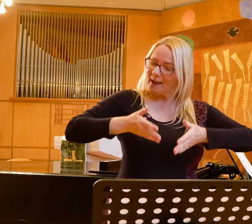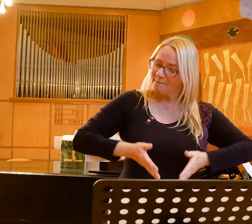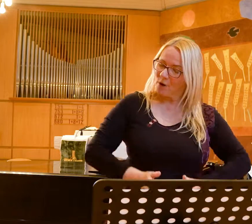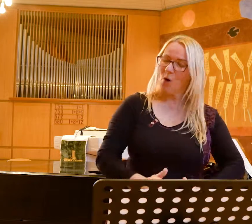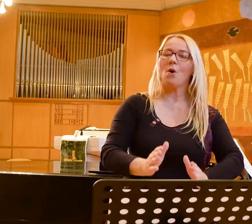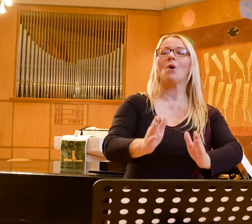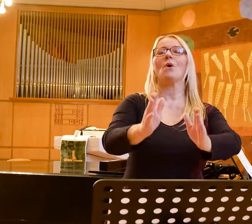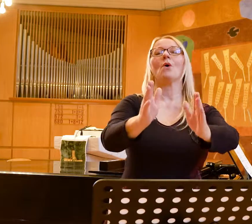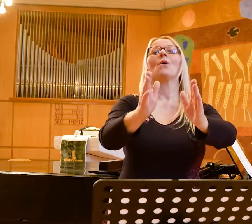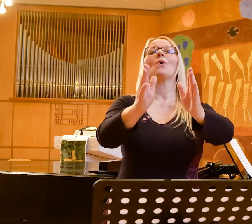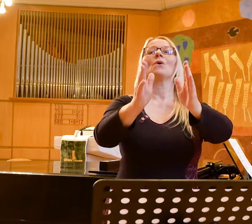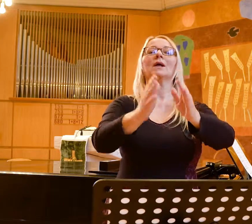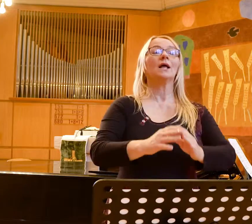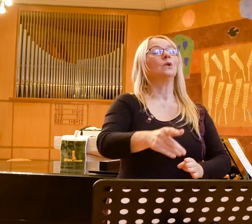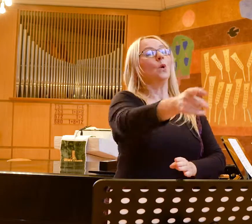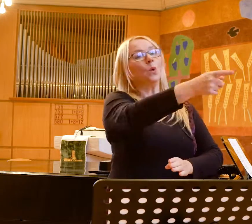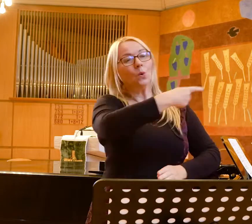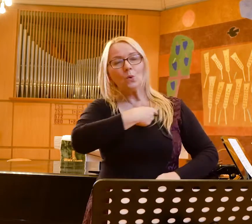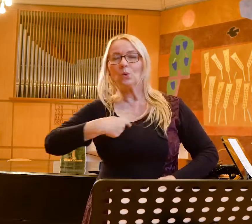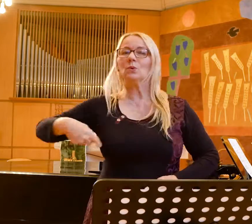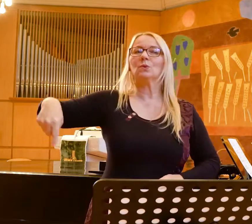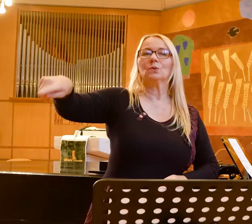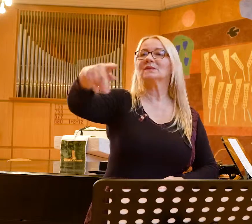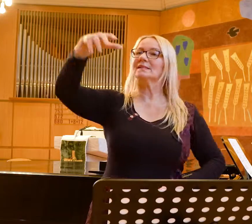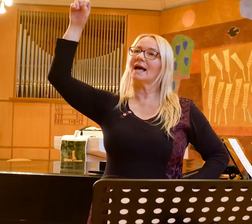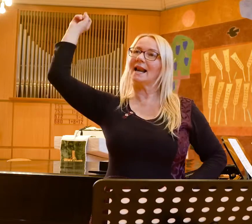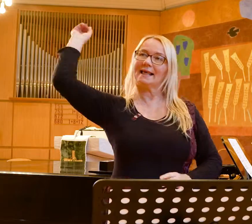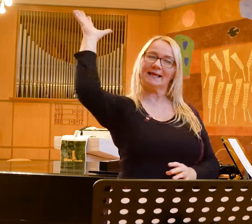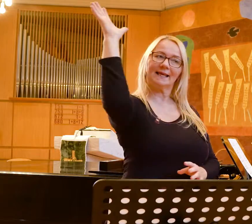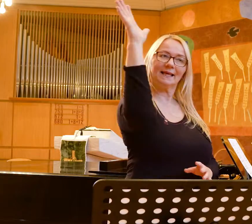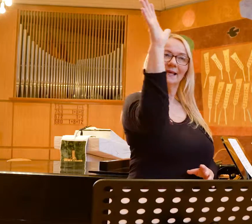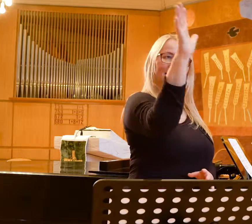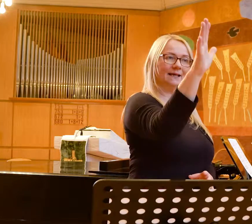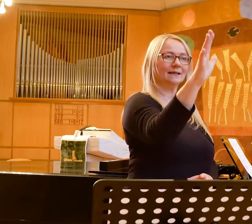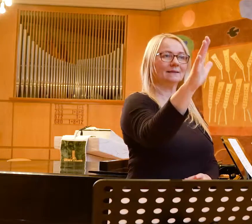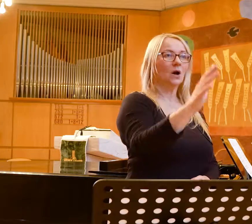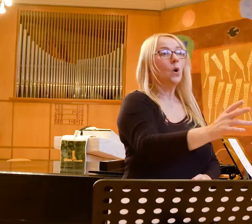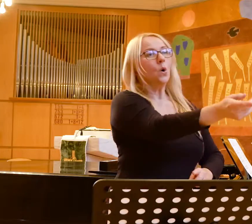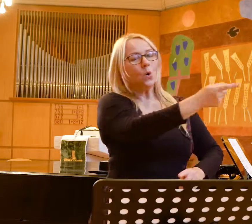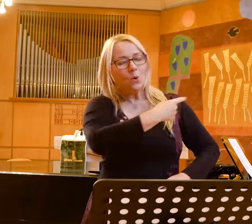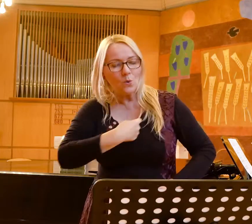on this day He is our light and salvation